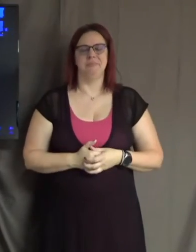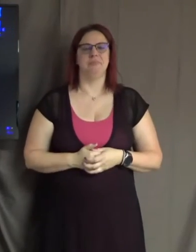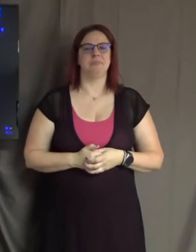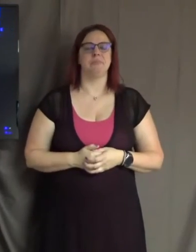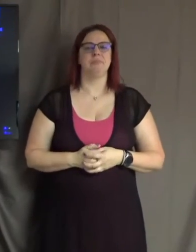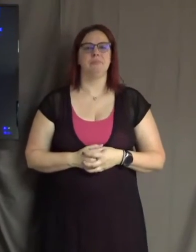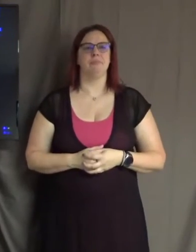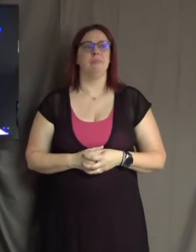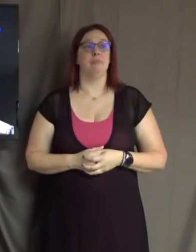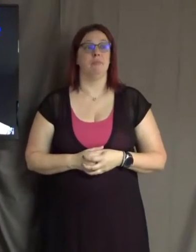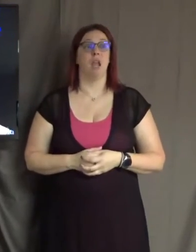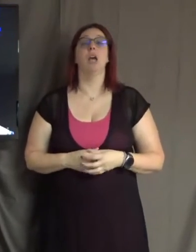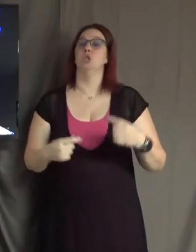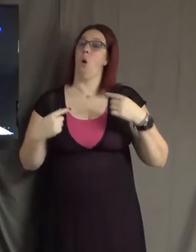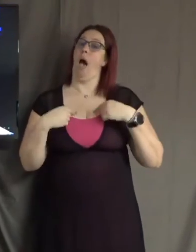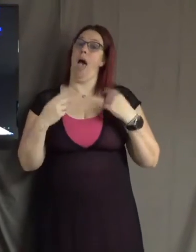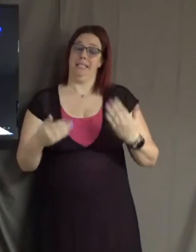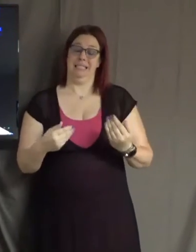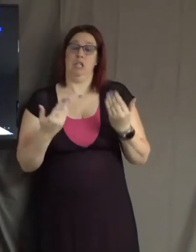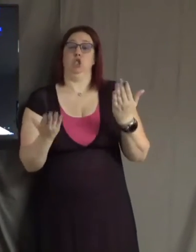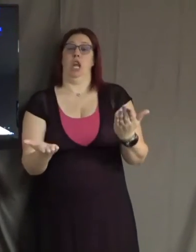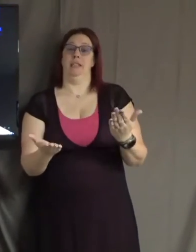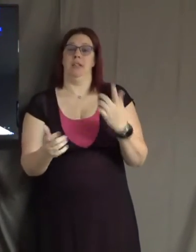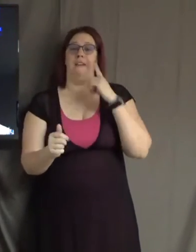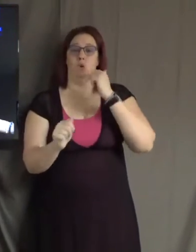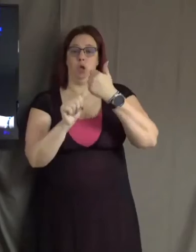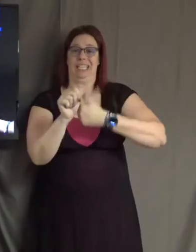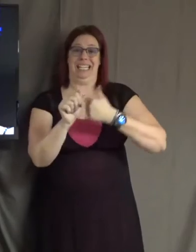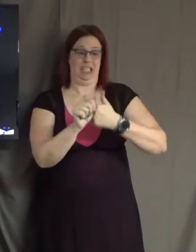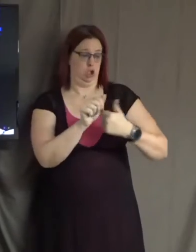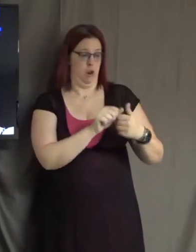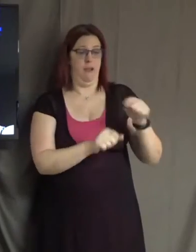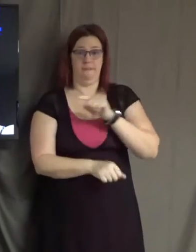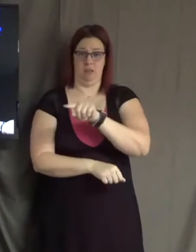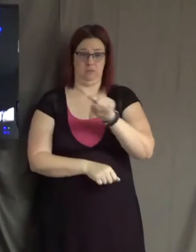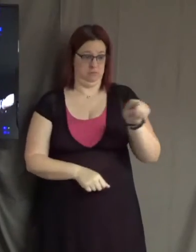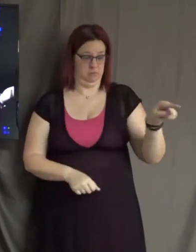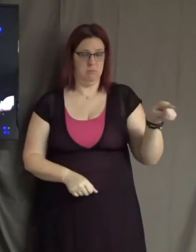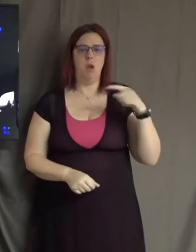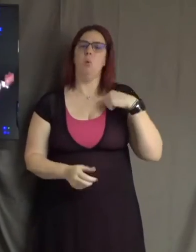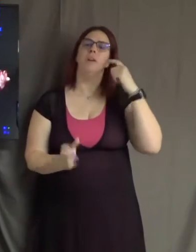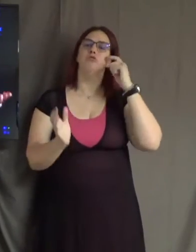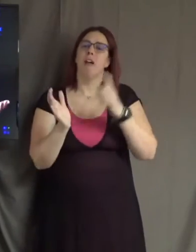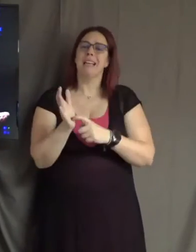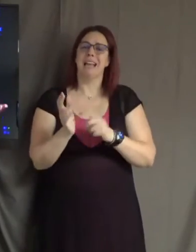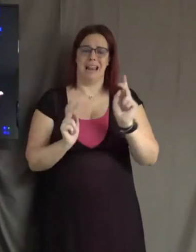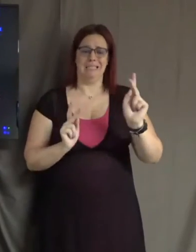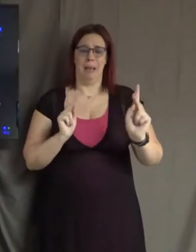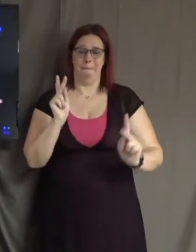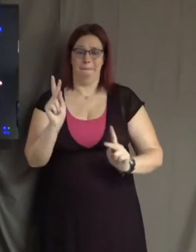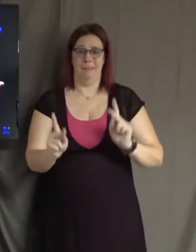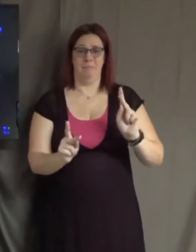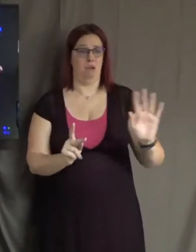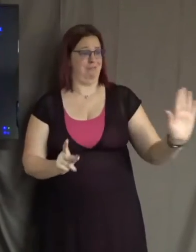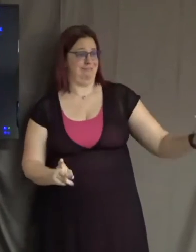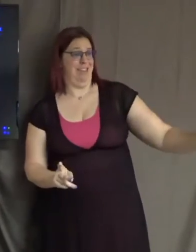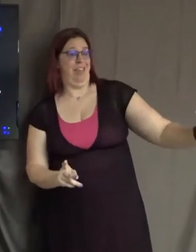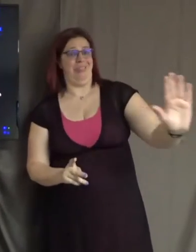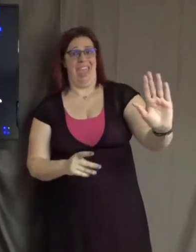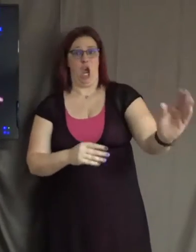And I suggest that for each one of us, that we recognize that people's input of us, just like we say to ourselves,